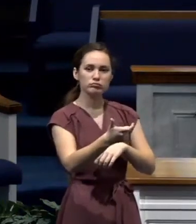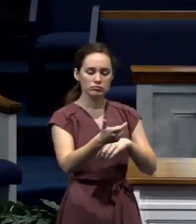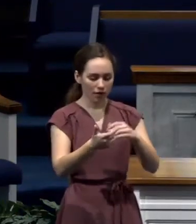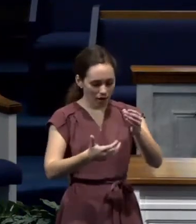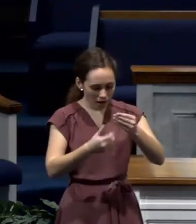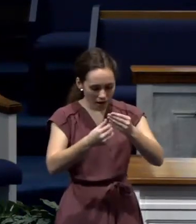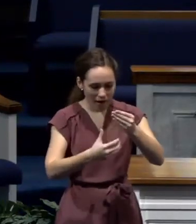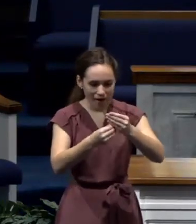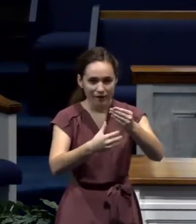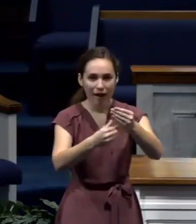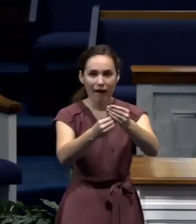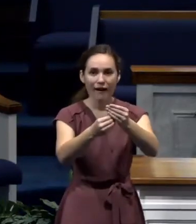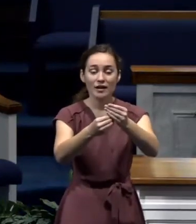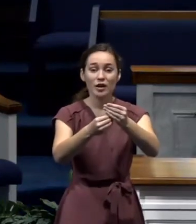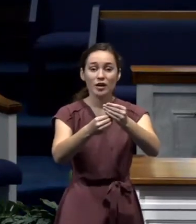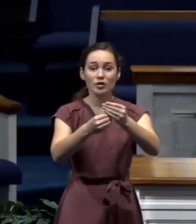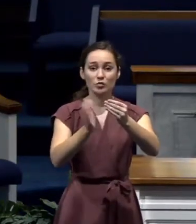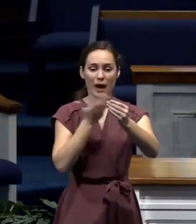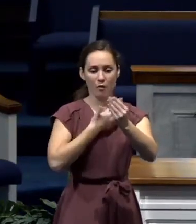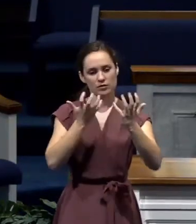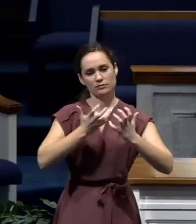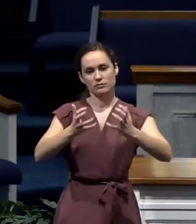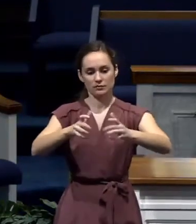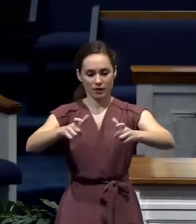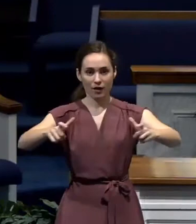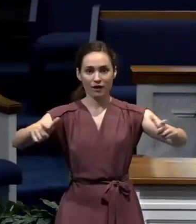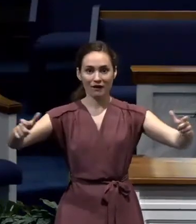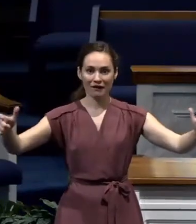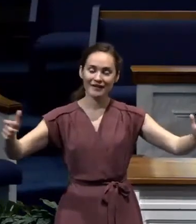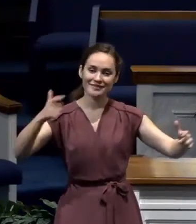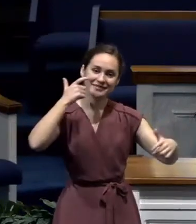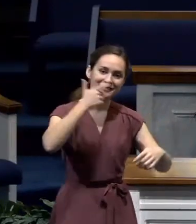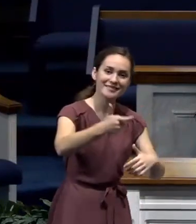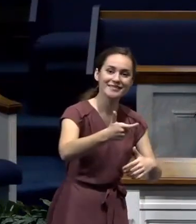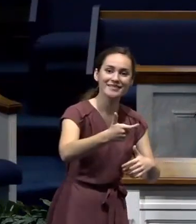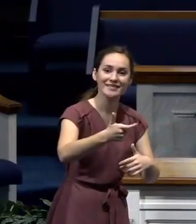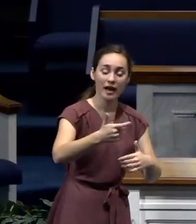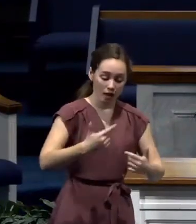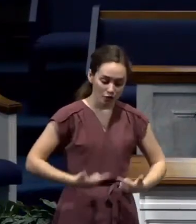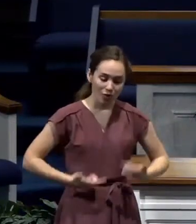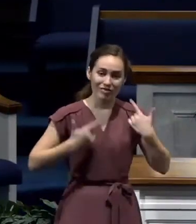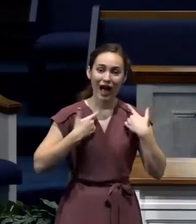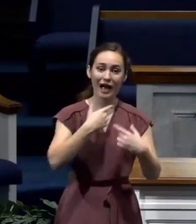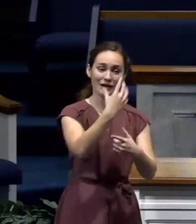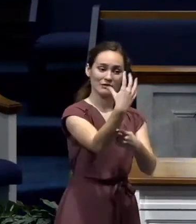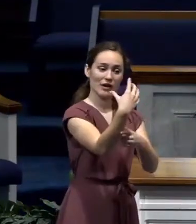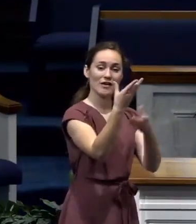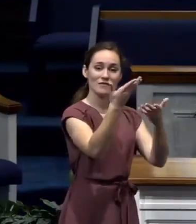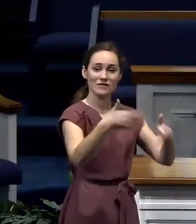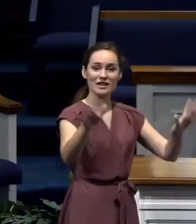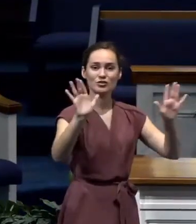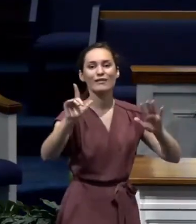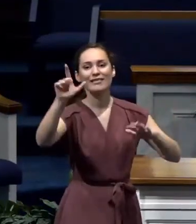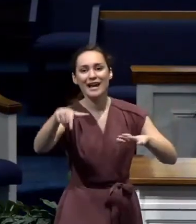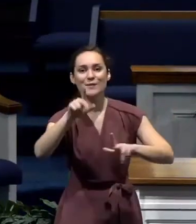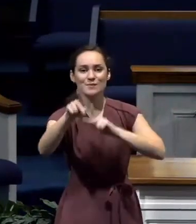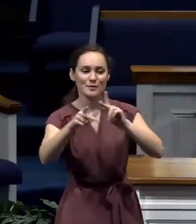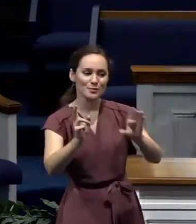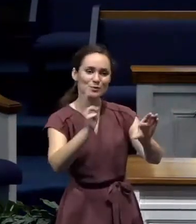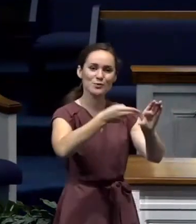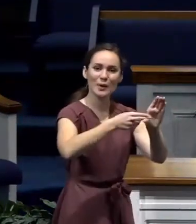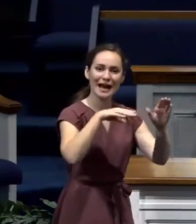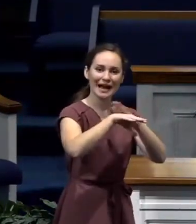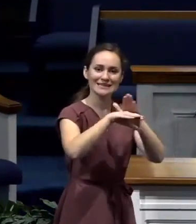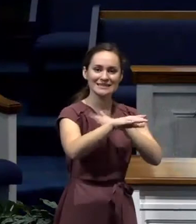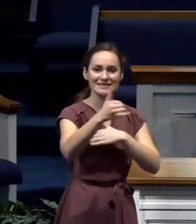to these live stream programs. Even after the live stream is over, they're still on our website. People can still access